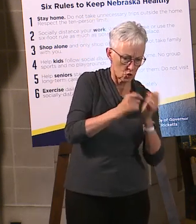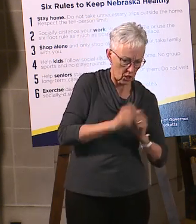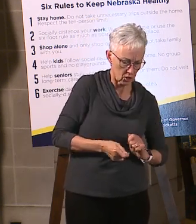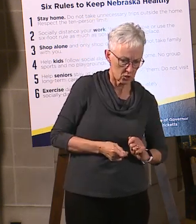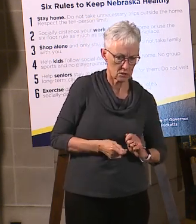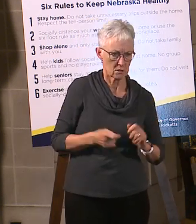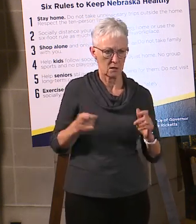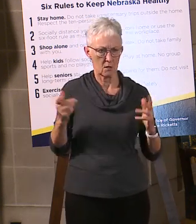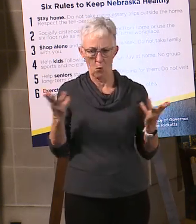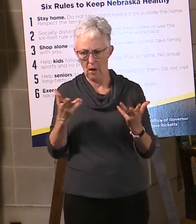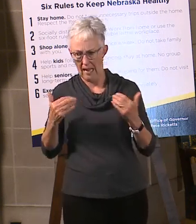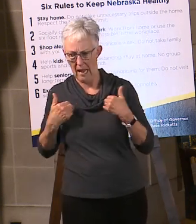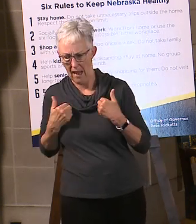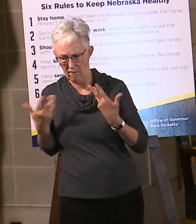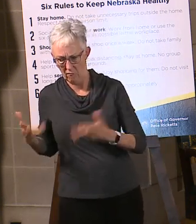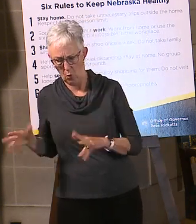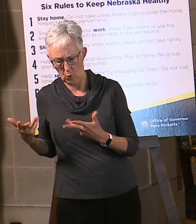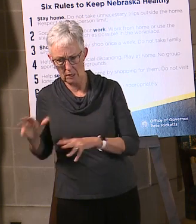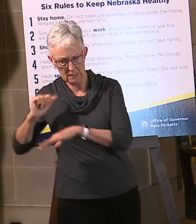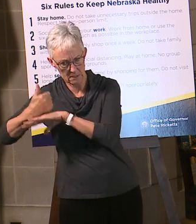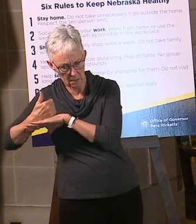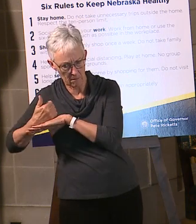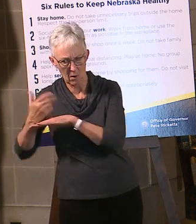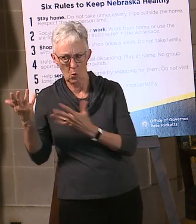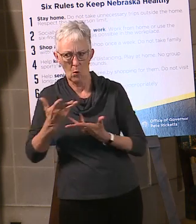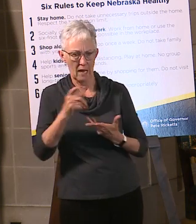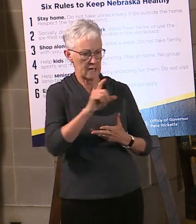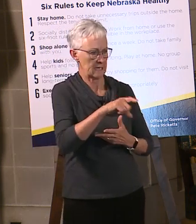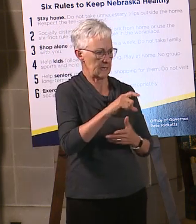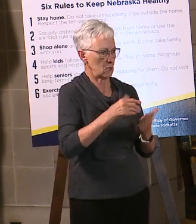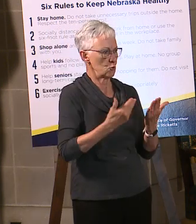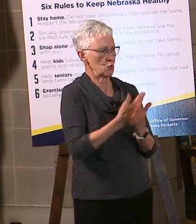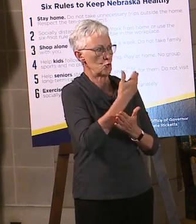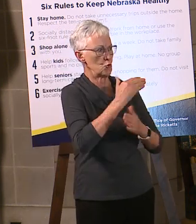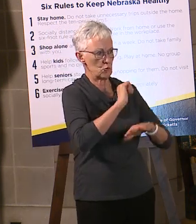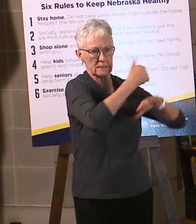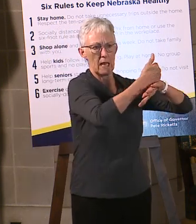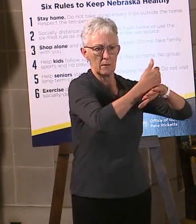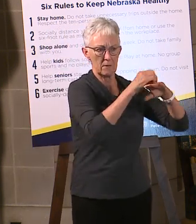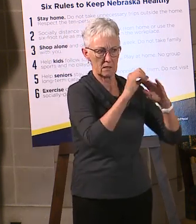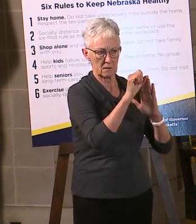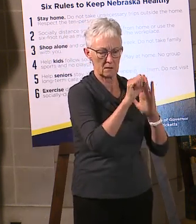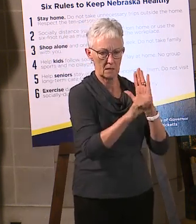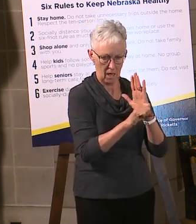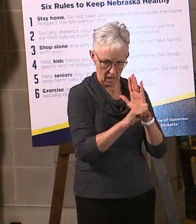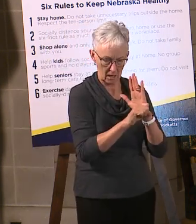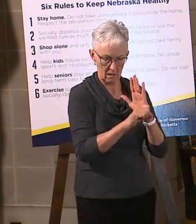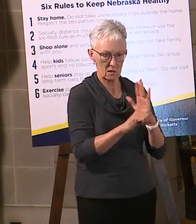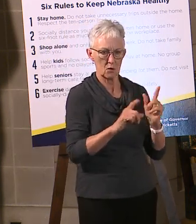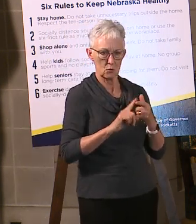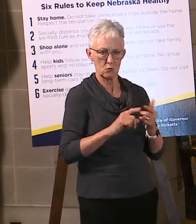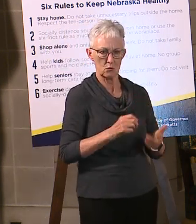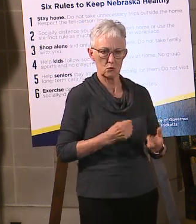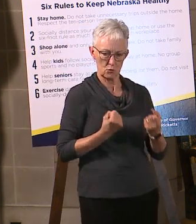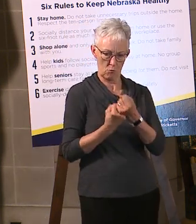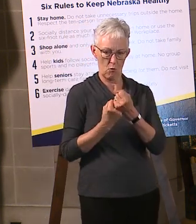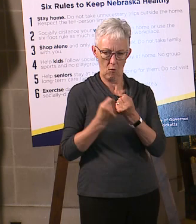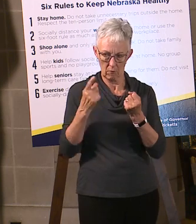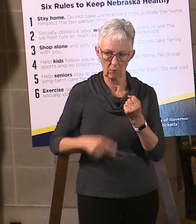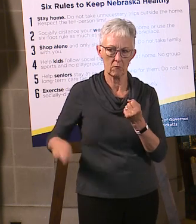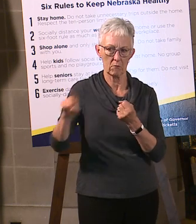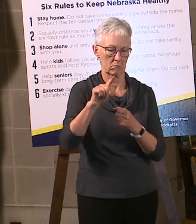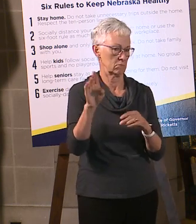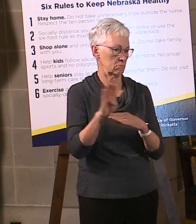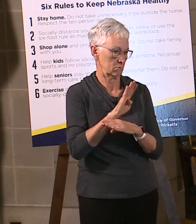tools we currently have in the state. Again, each of us in the ecosystem is thinking about what we can do with our